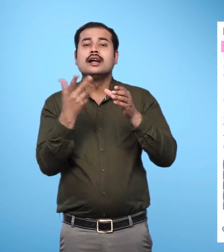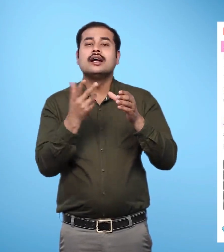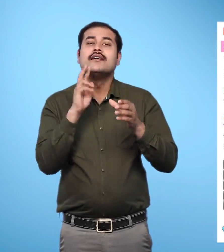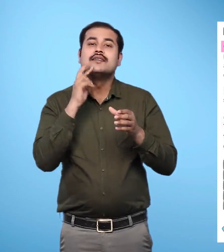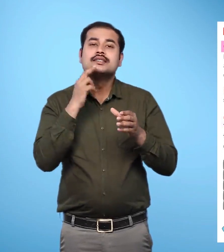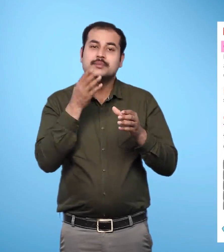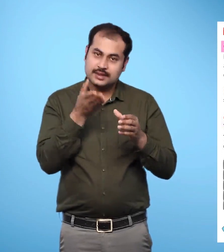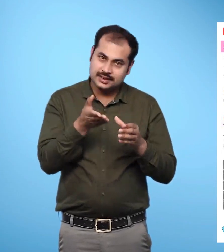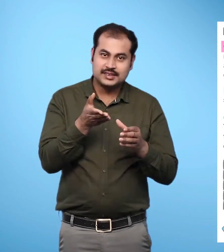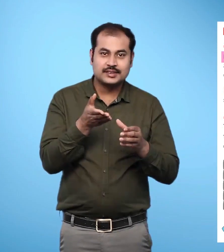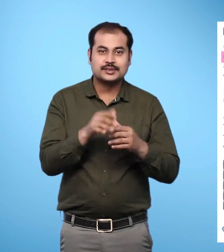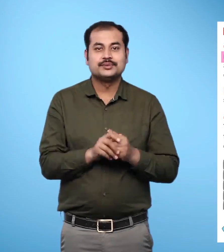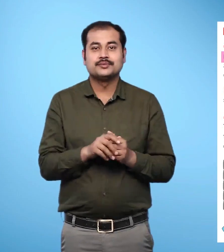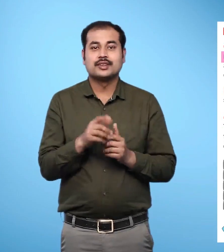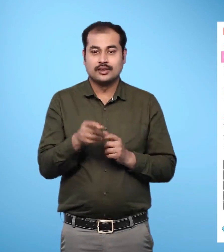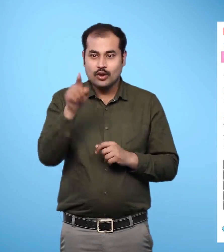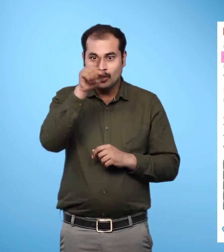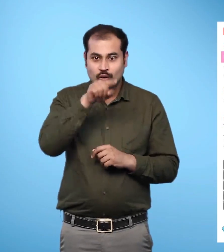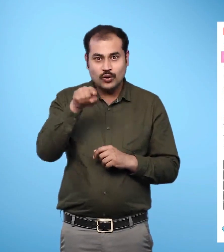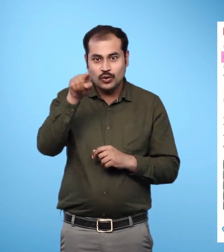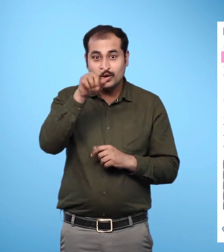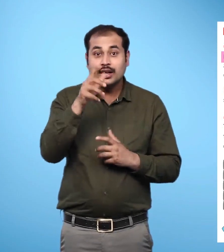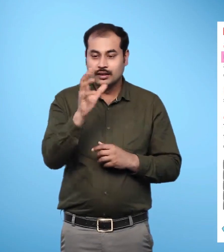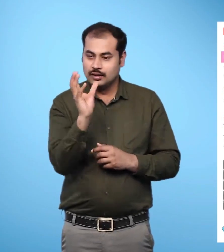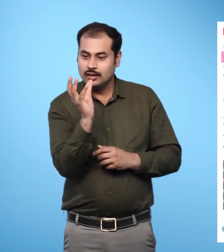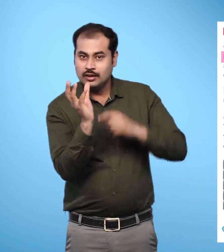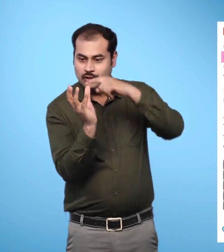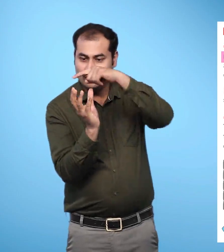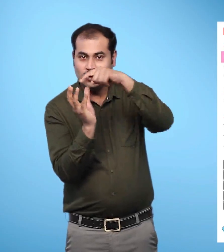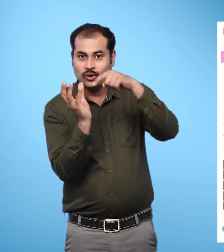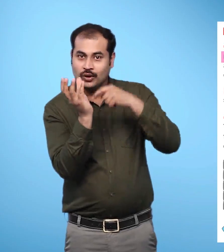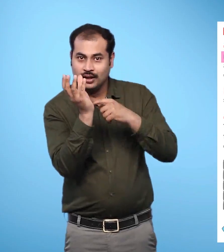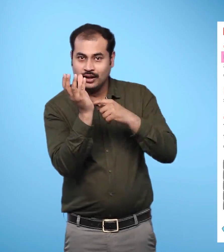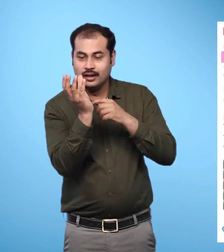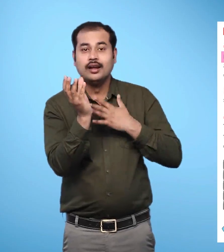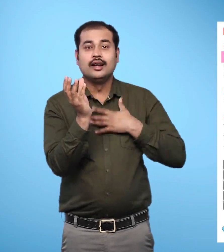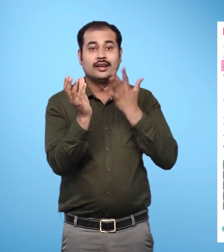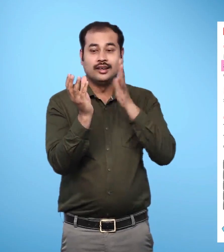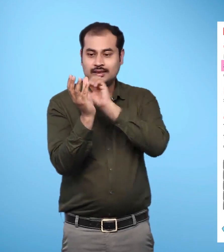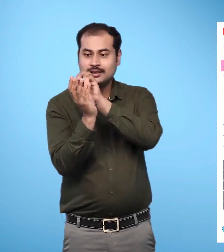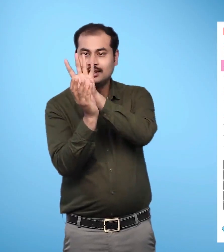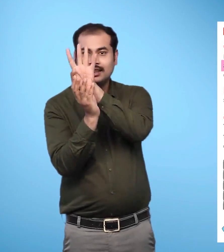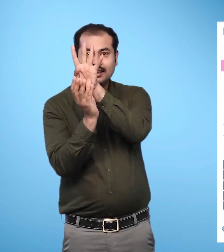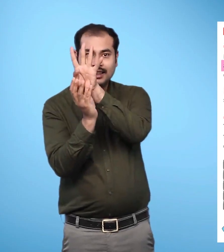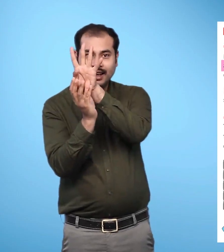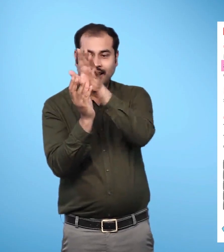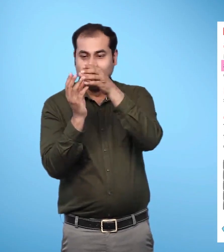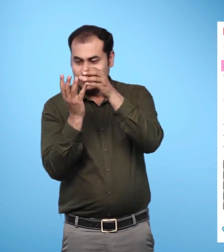vegetable that is round in shape. You may feel the branches and leaves at the top